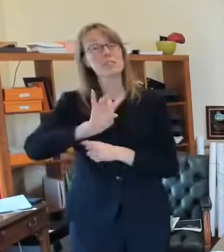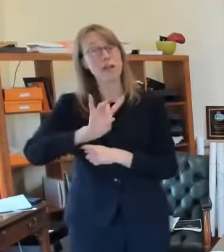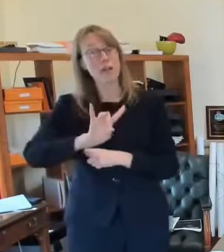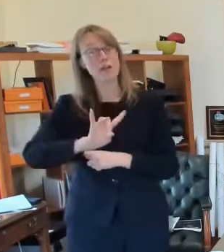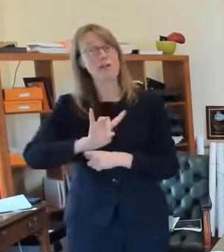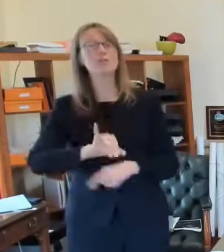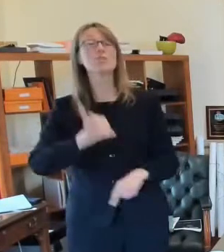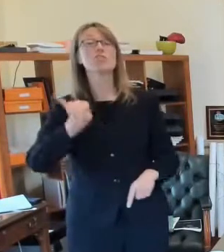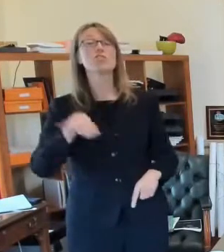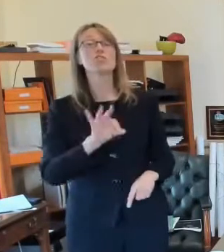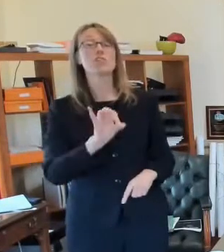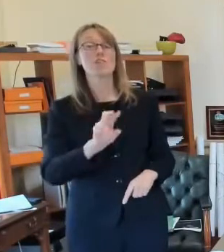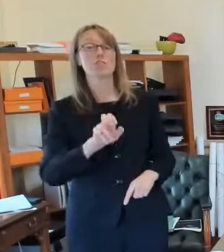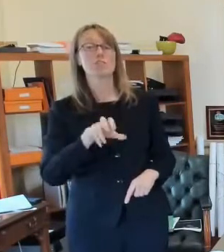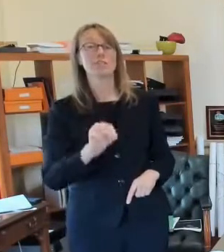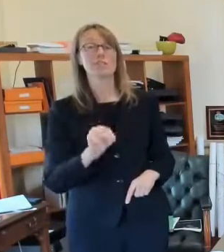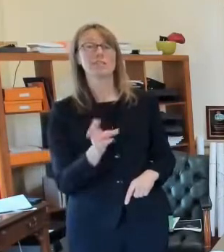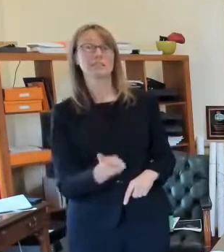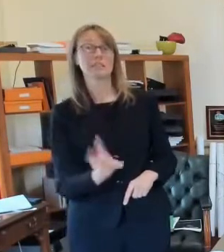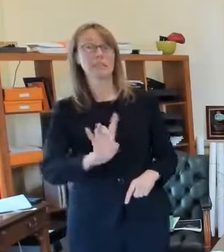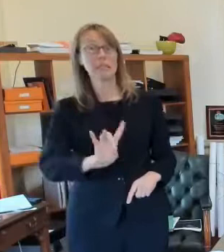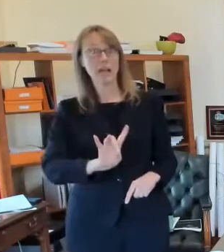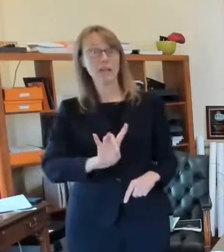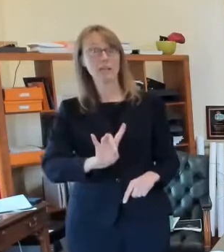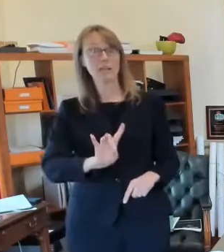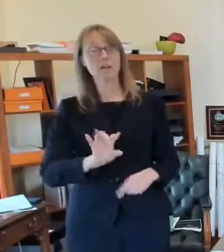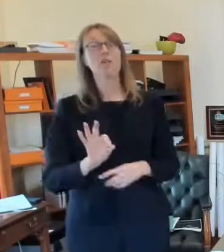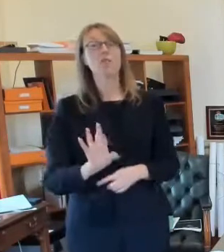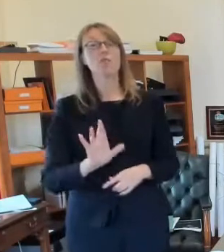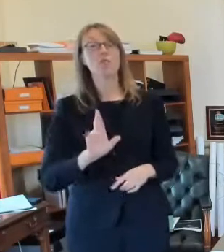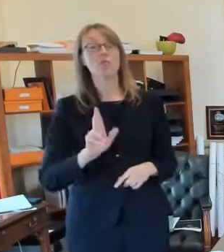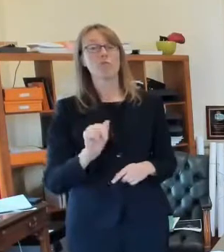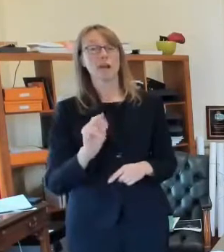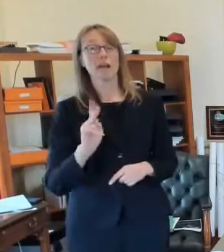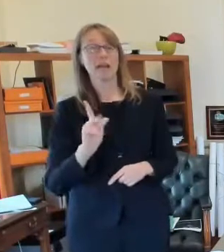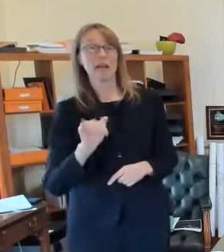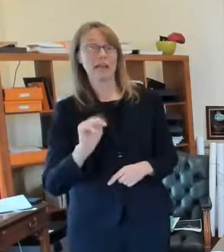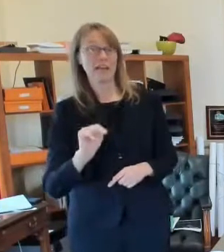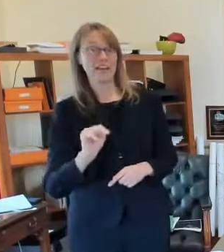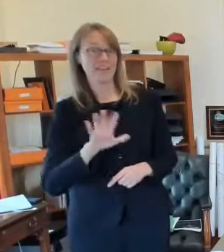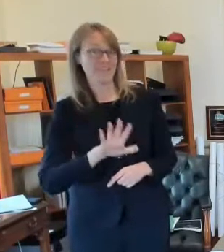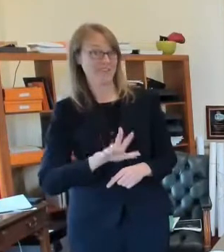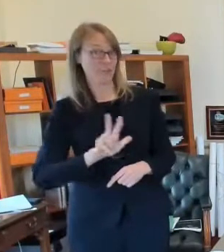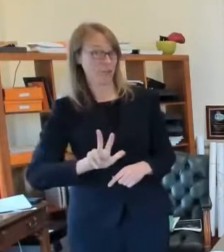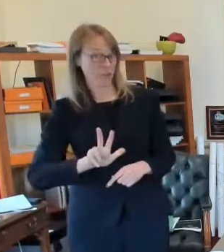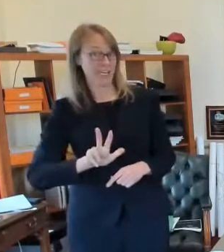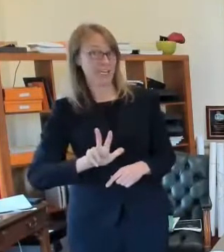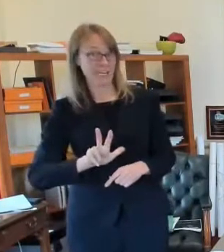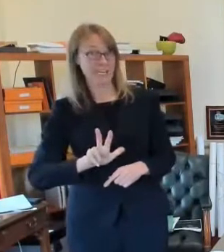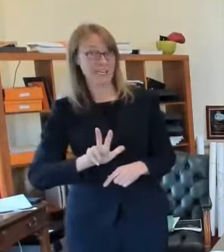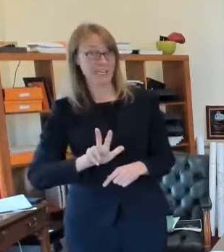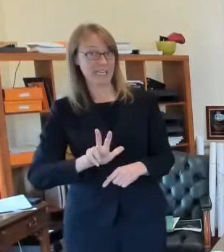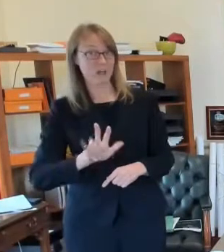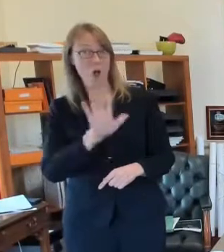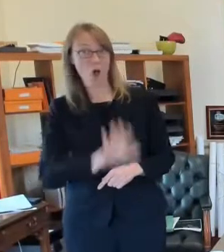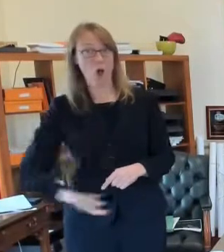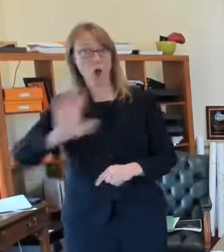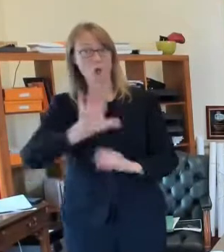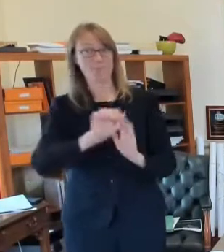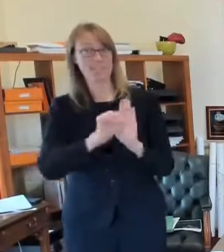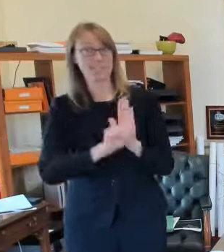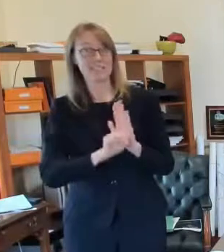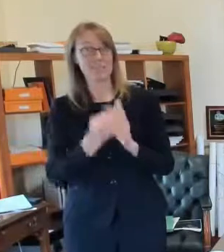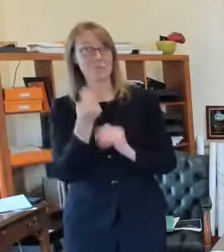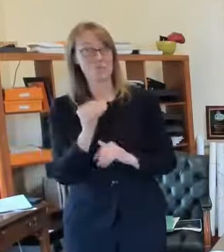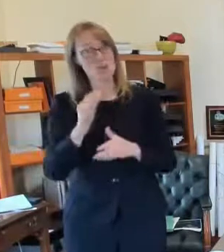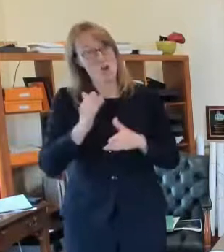jefferson at 68 um franklin at 53 the whole state of missouri is running on